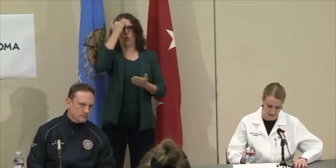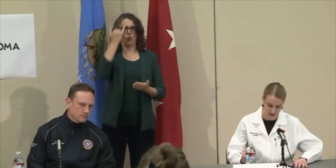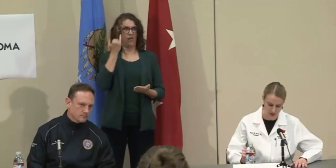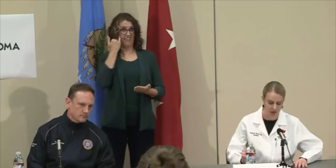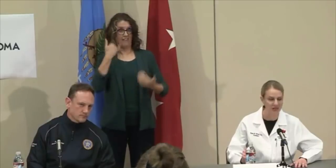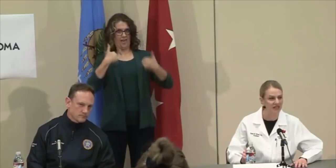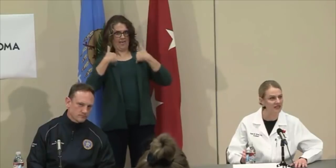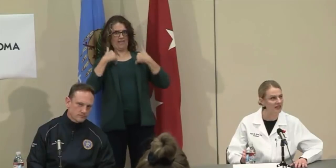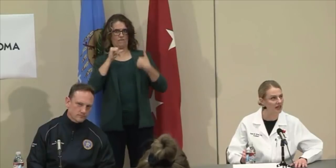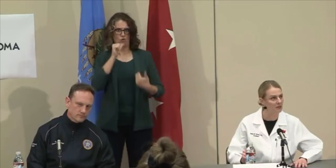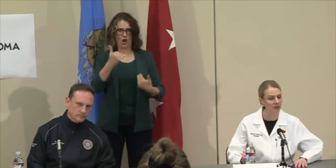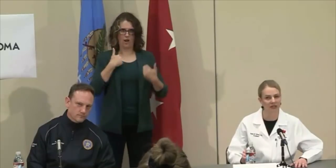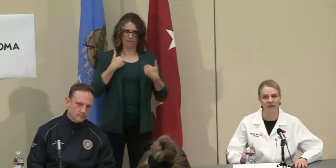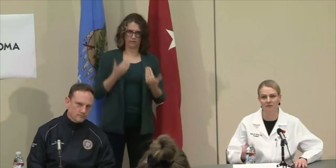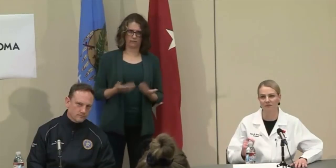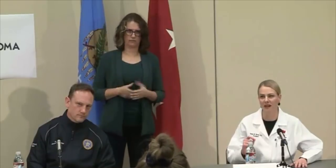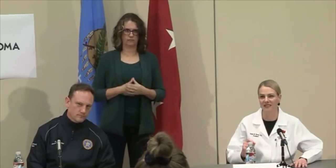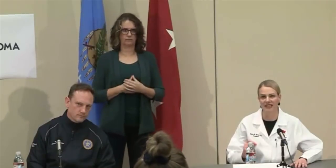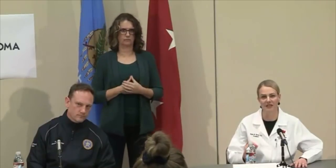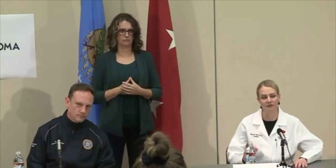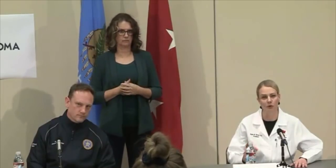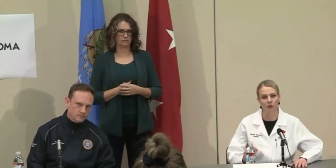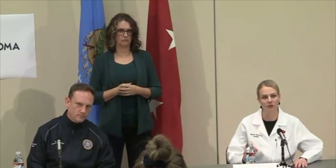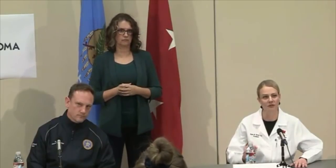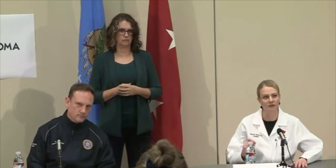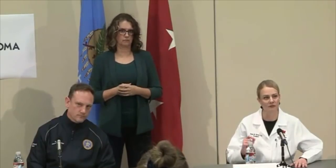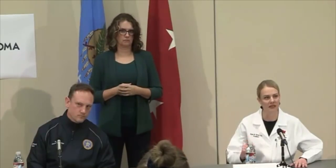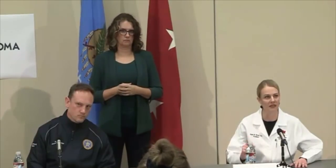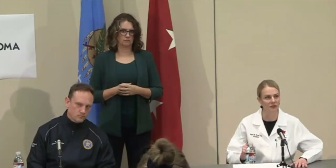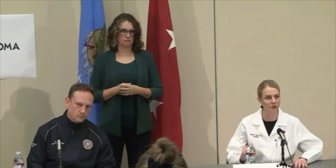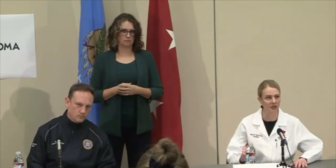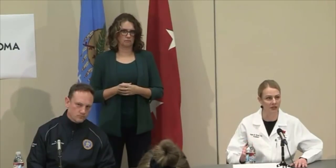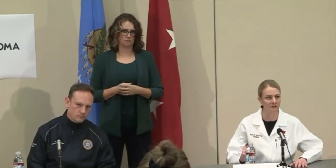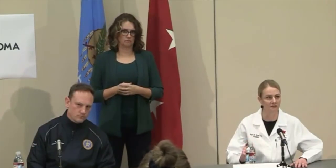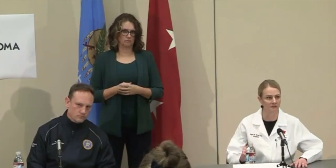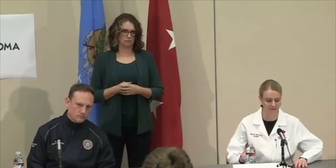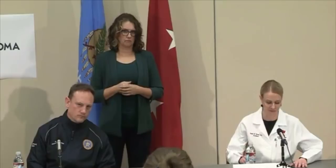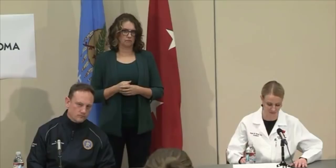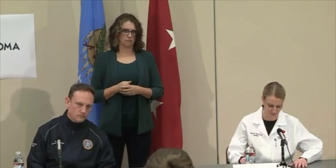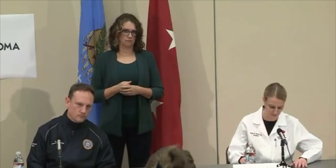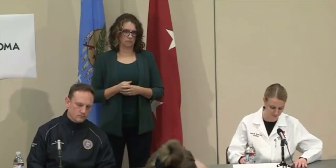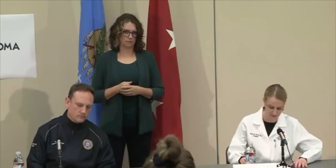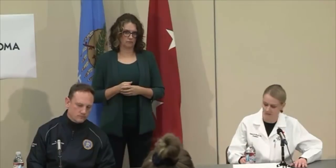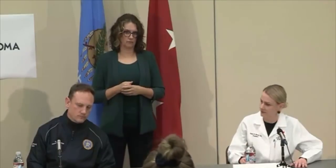our testing capability by tenfold by the end of the week.